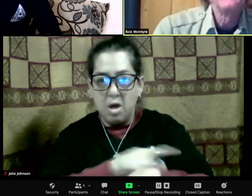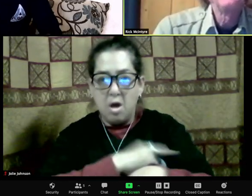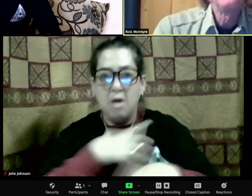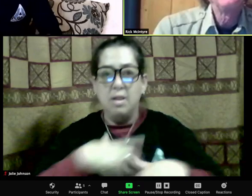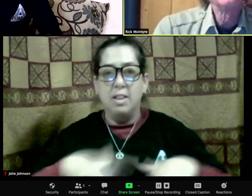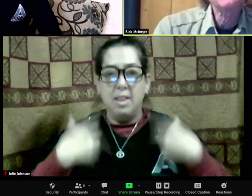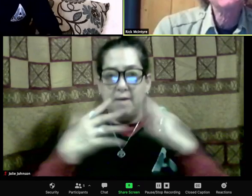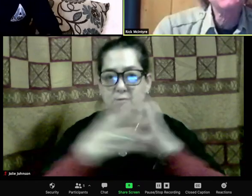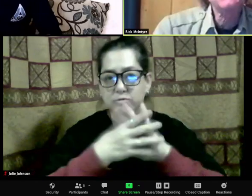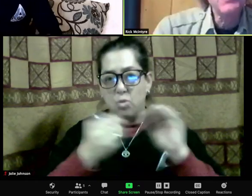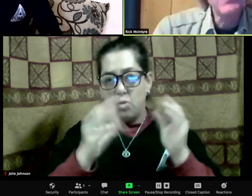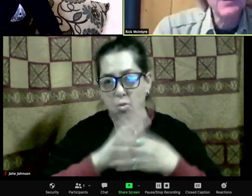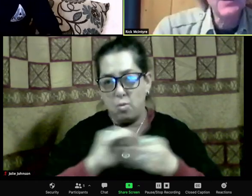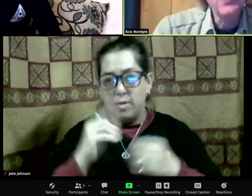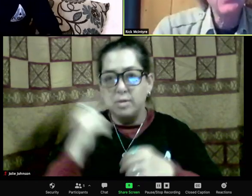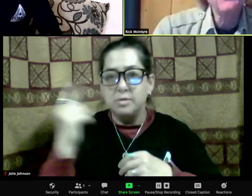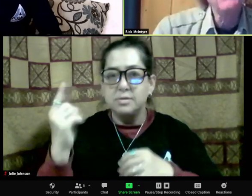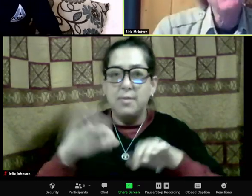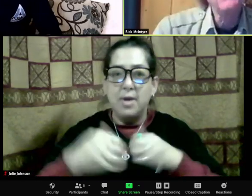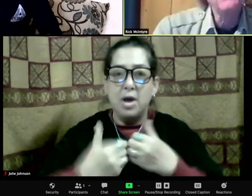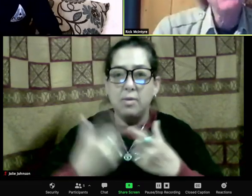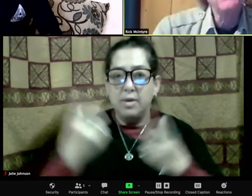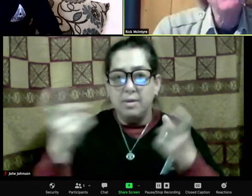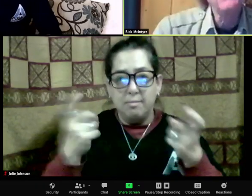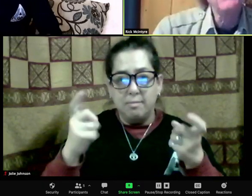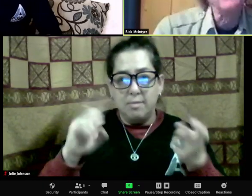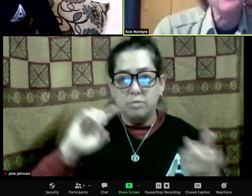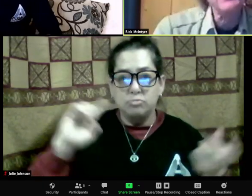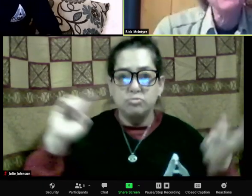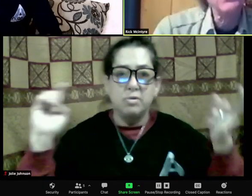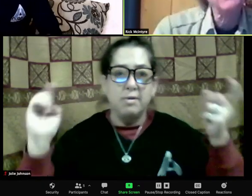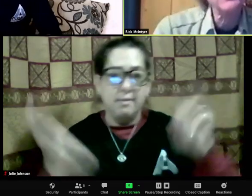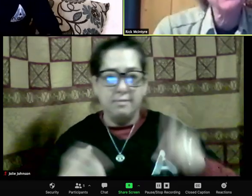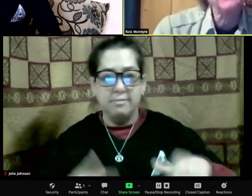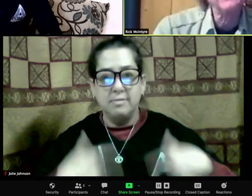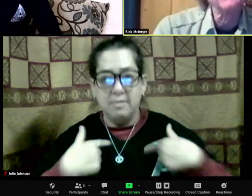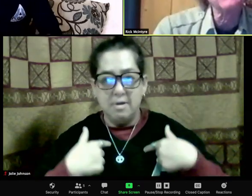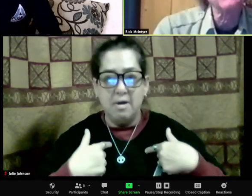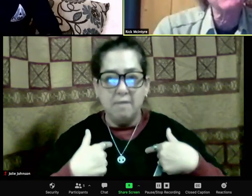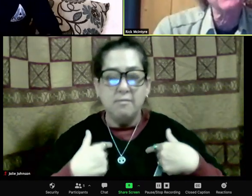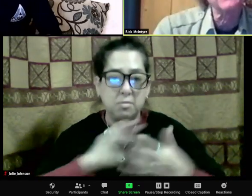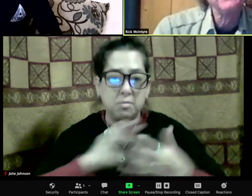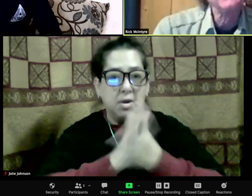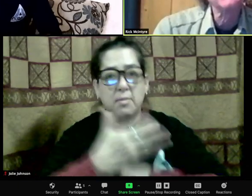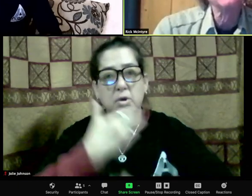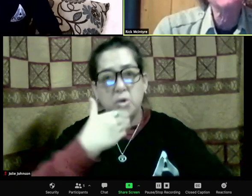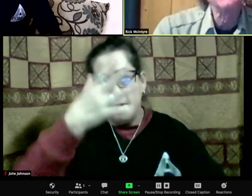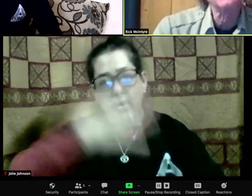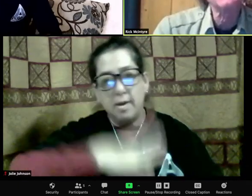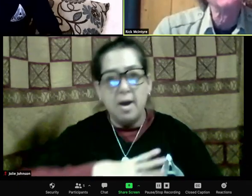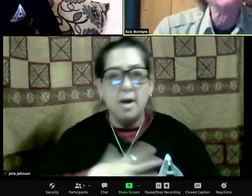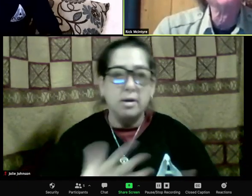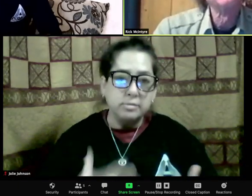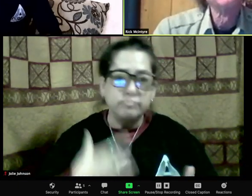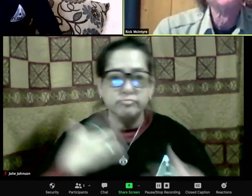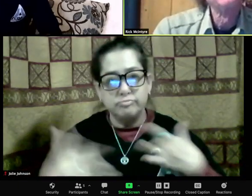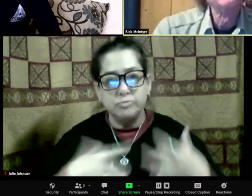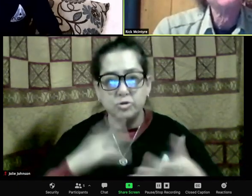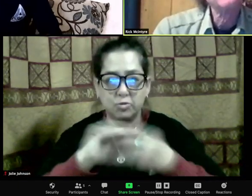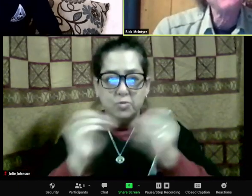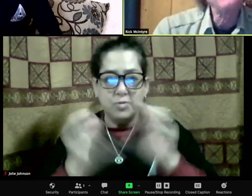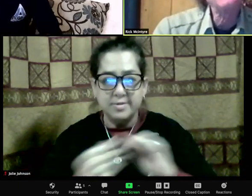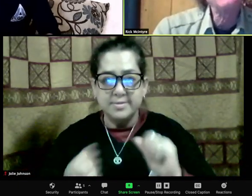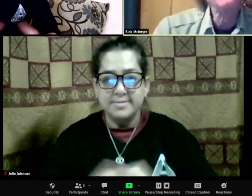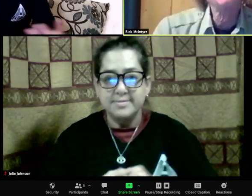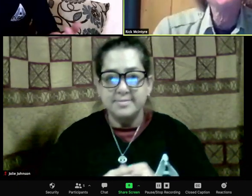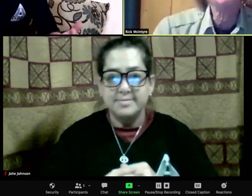setbacks in your life, there's always time to turn things around. So, I probably shouldn't give that away, but I'll give